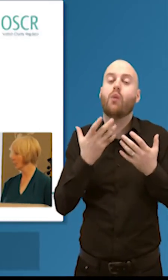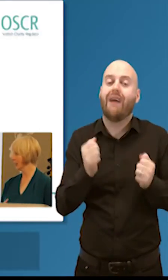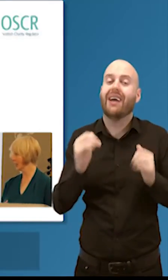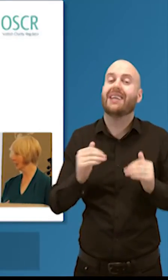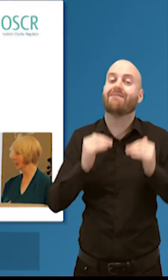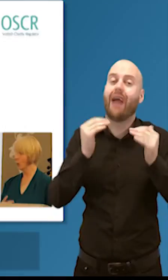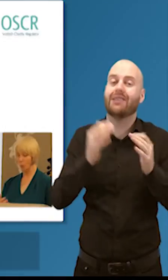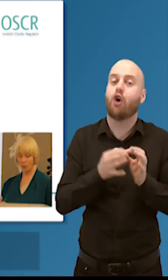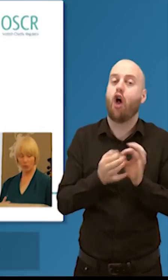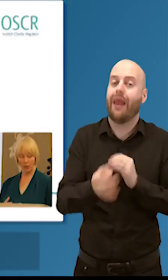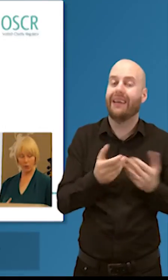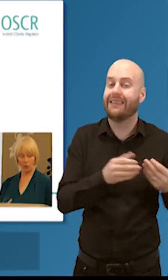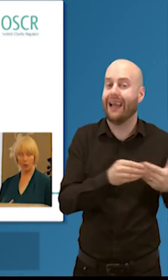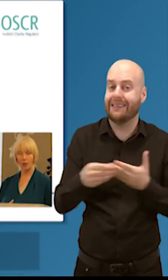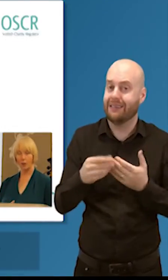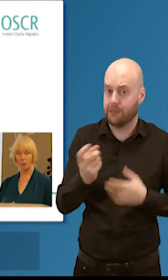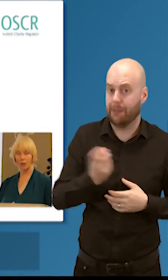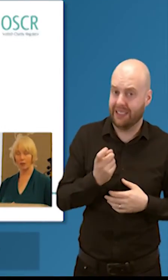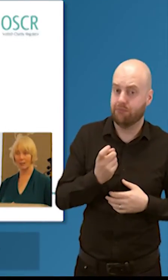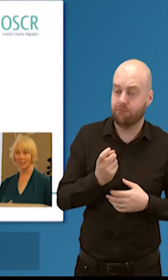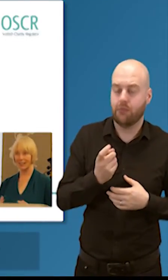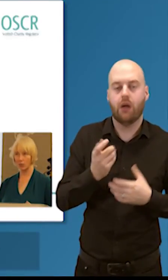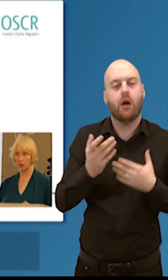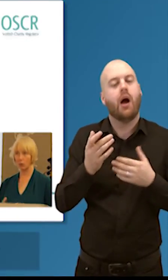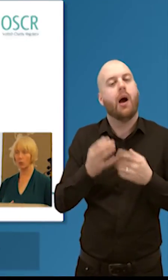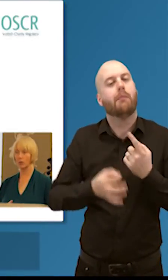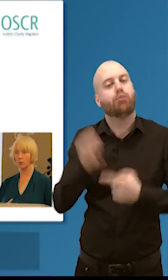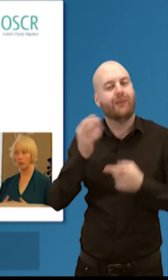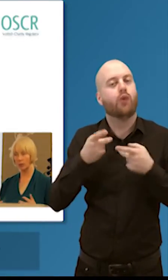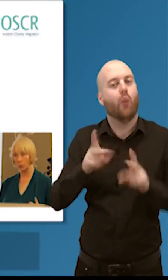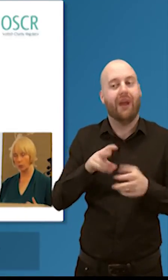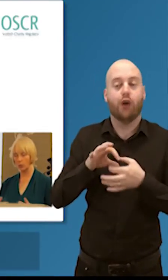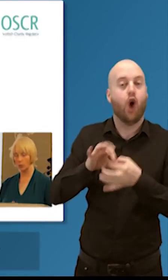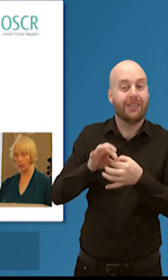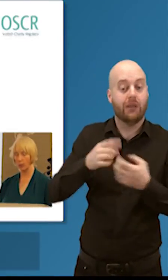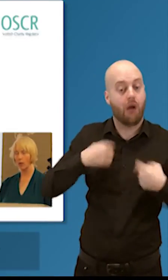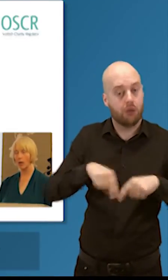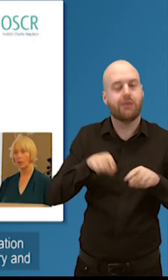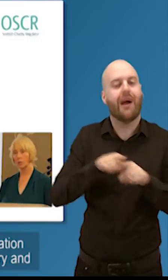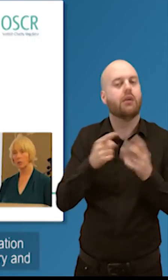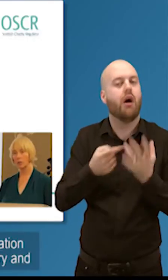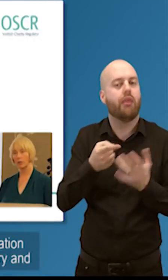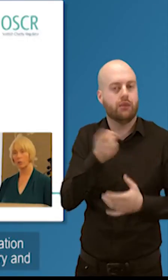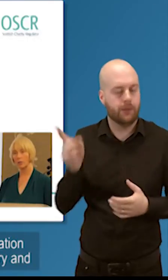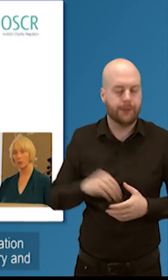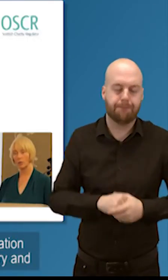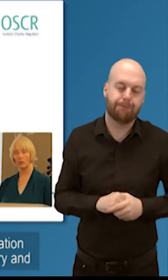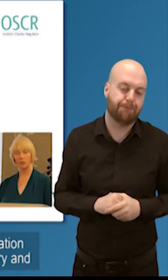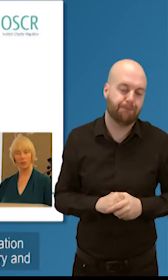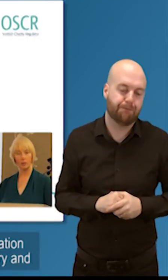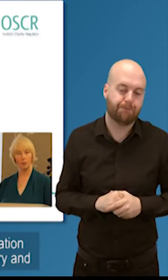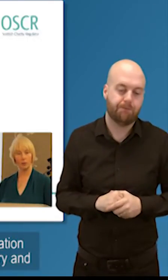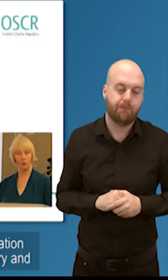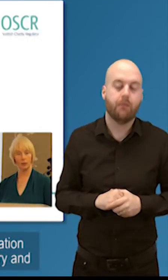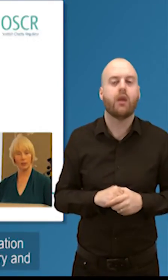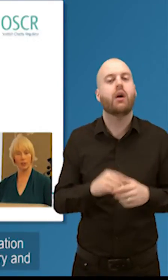as we can we want to make sure that we are engaging we're we're getting the word out there it was interesting when i